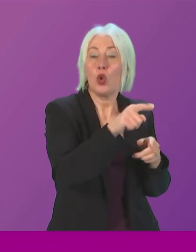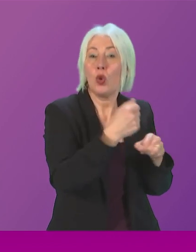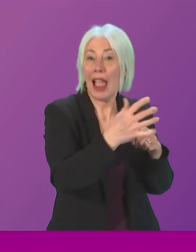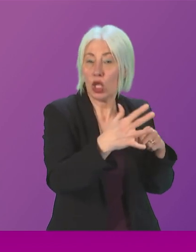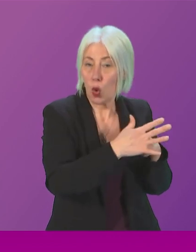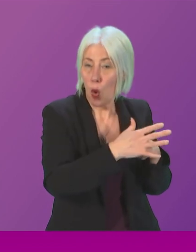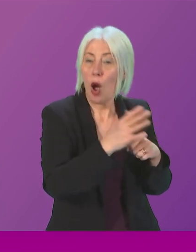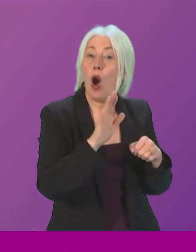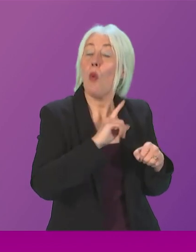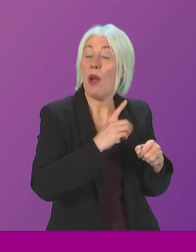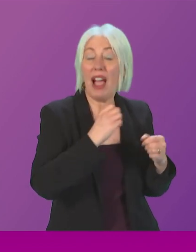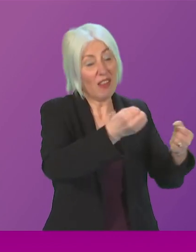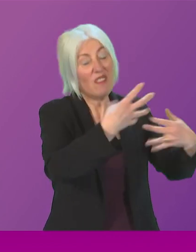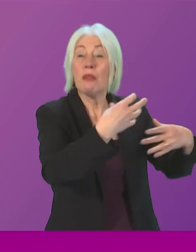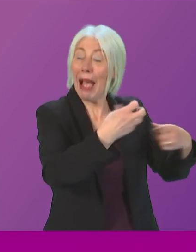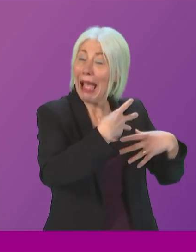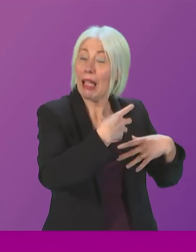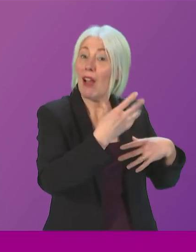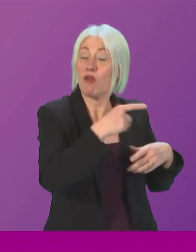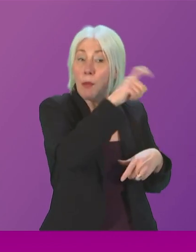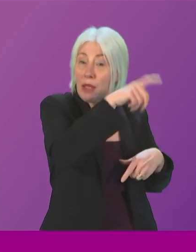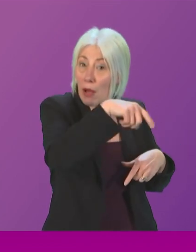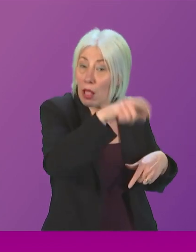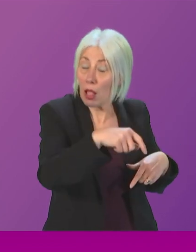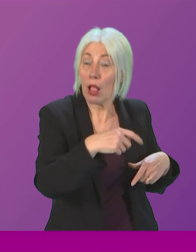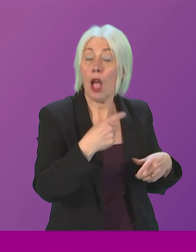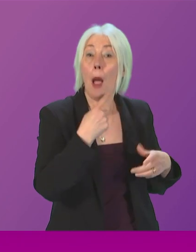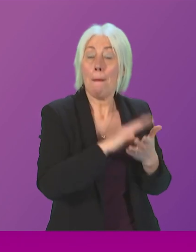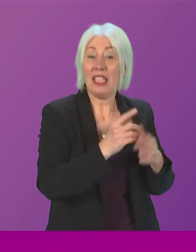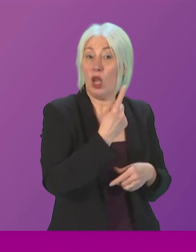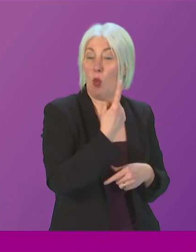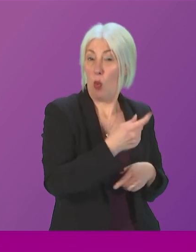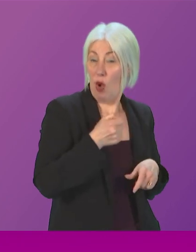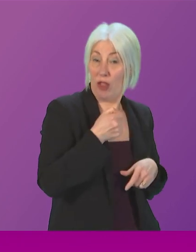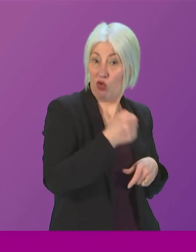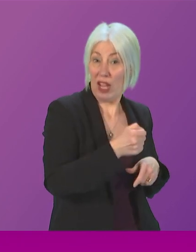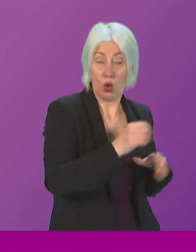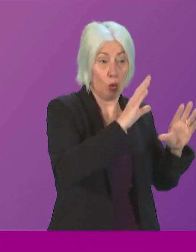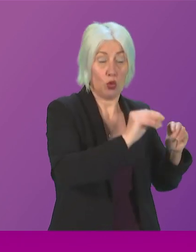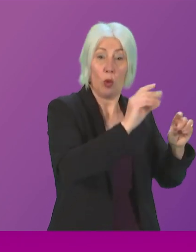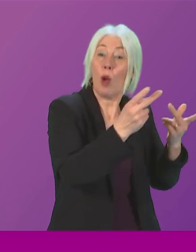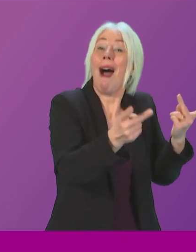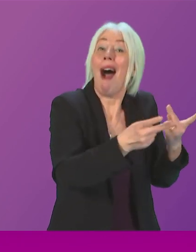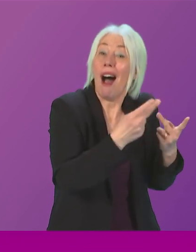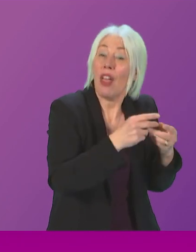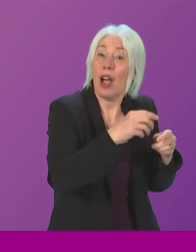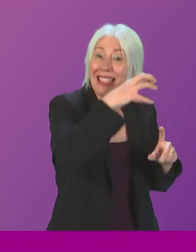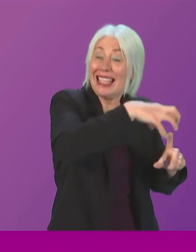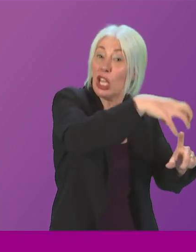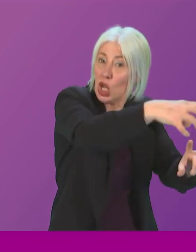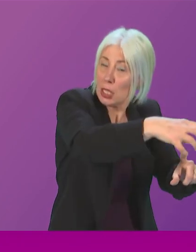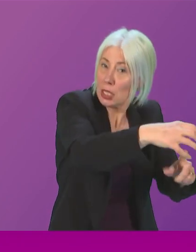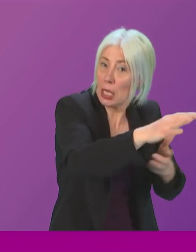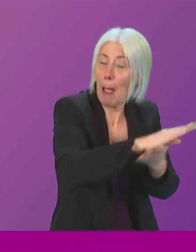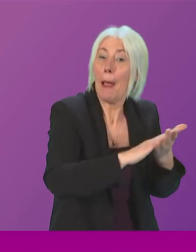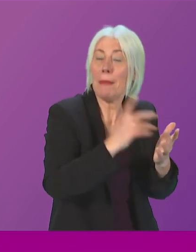customer feedback the Adrosan and Largs services will now call at stations in the Garnock Valley to improve connection so there has been changes that